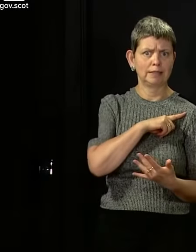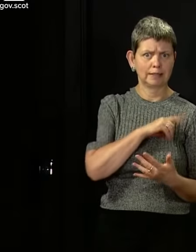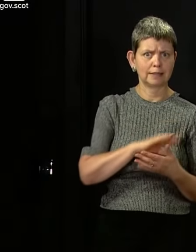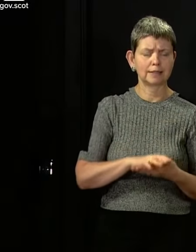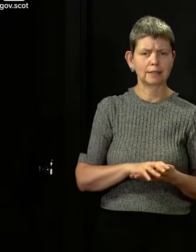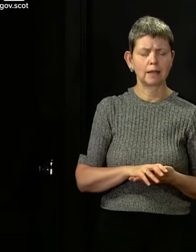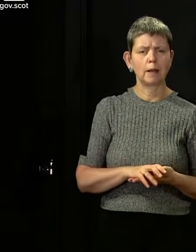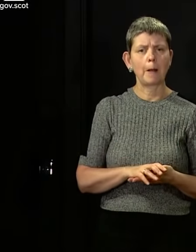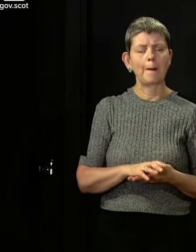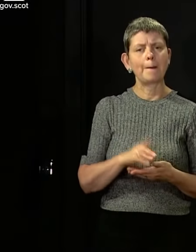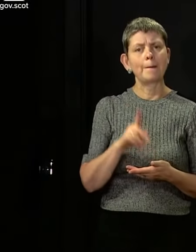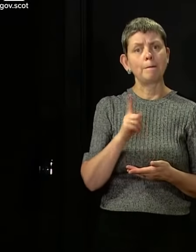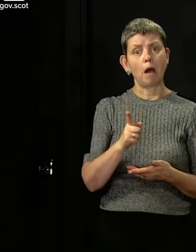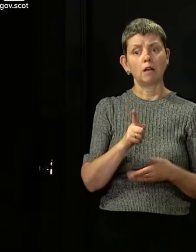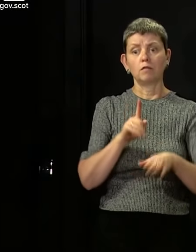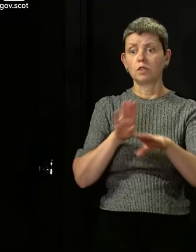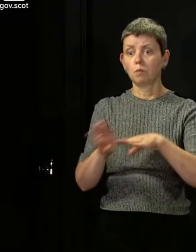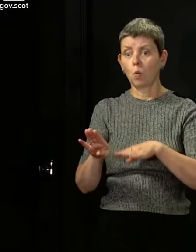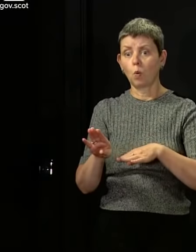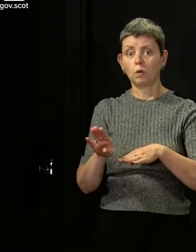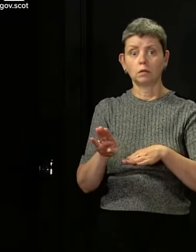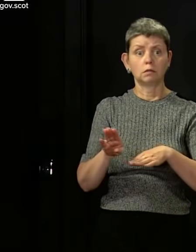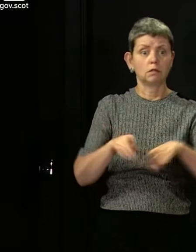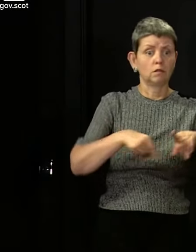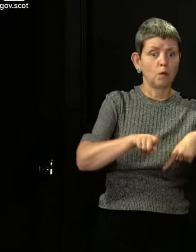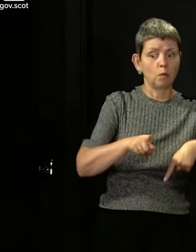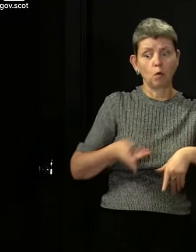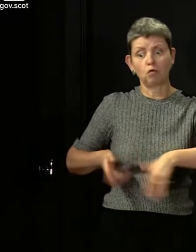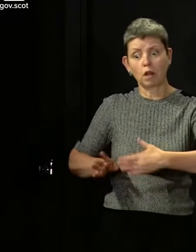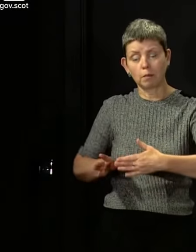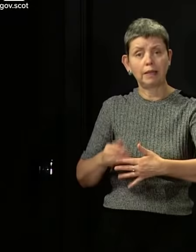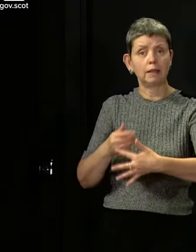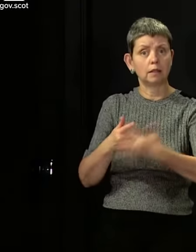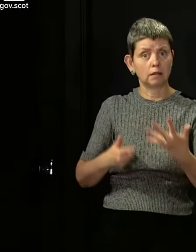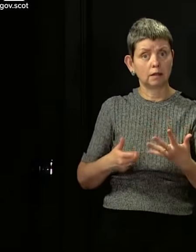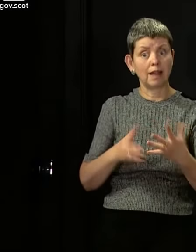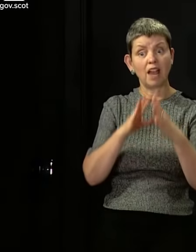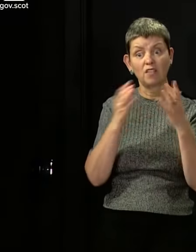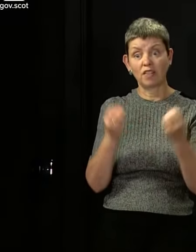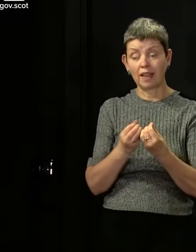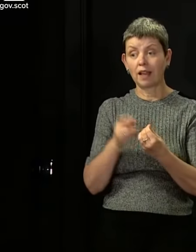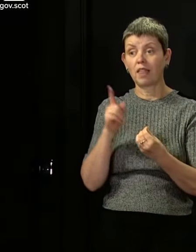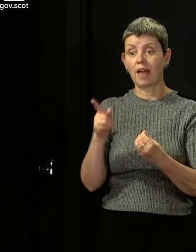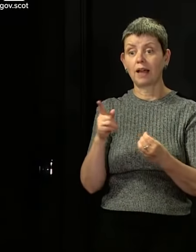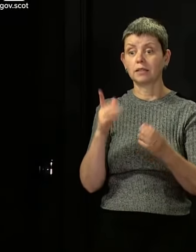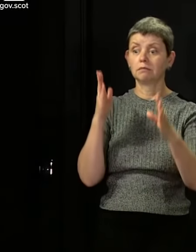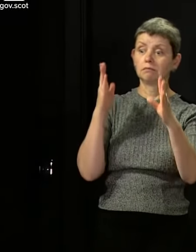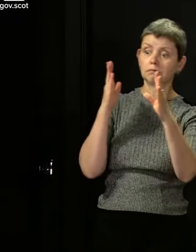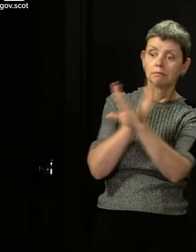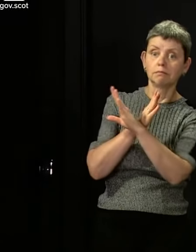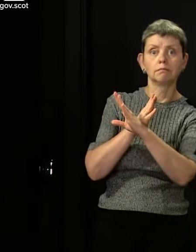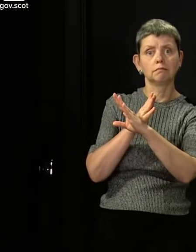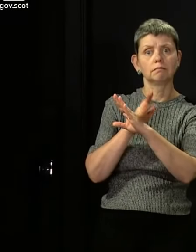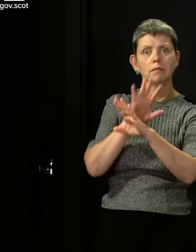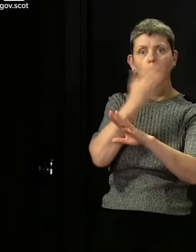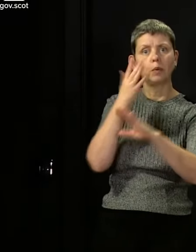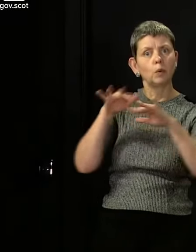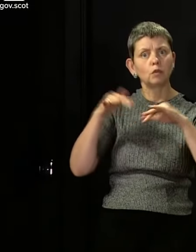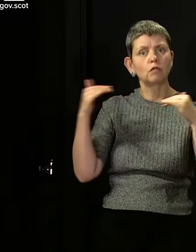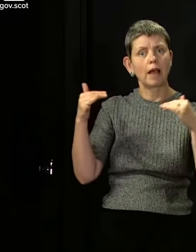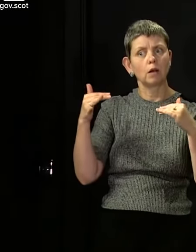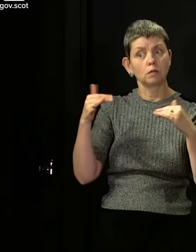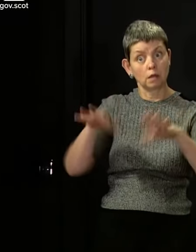for sport, for football, for rugby, the announcement today that behind closed doors matches can get underway is